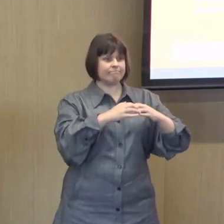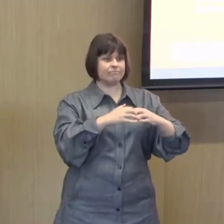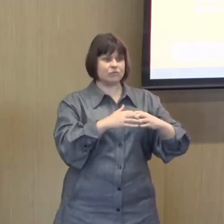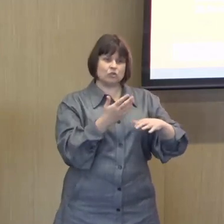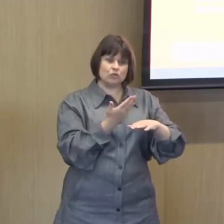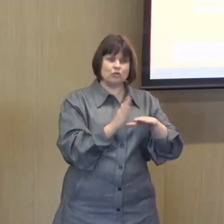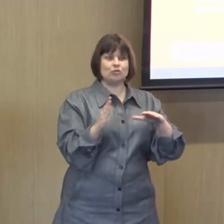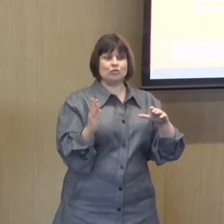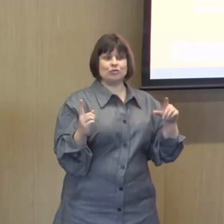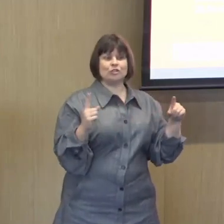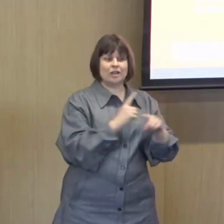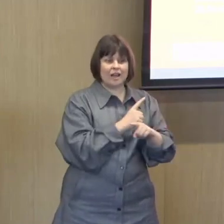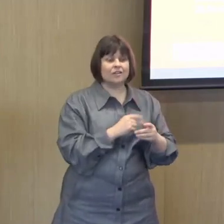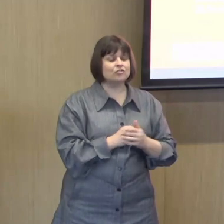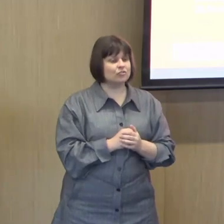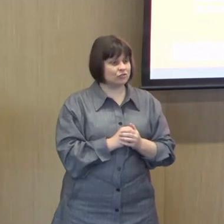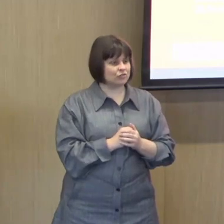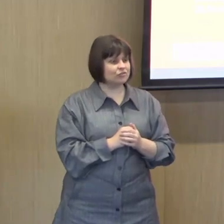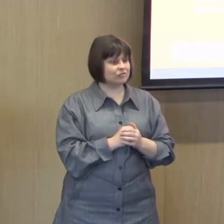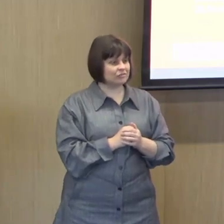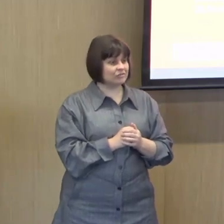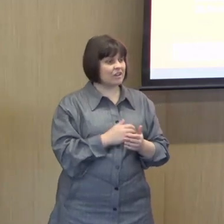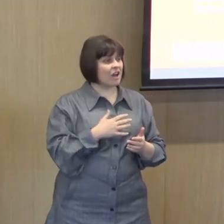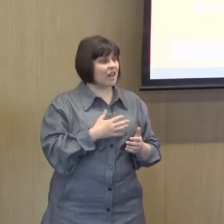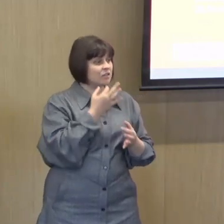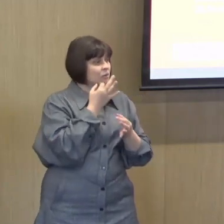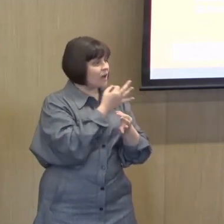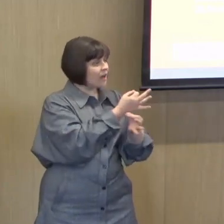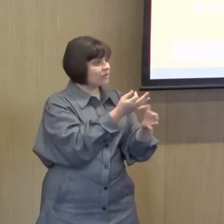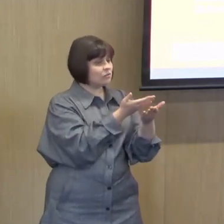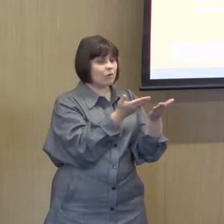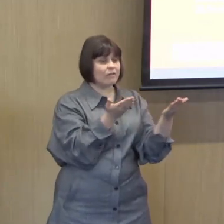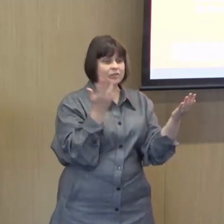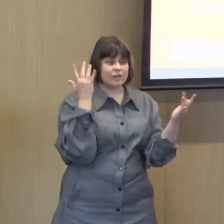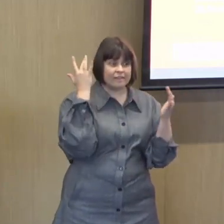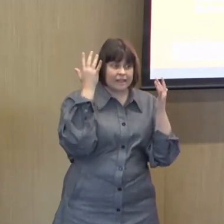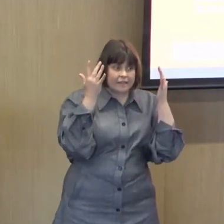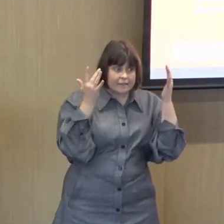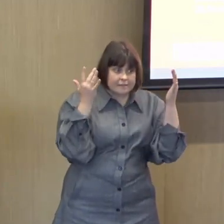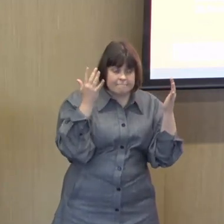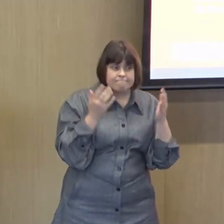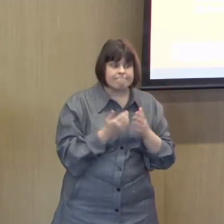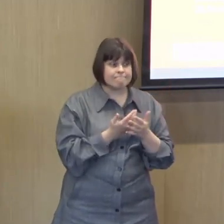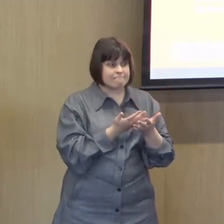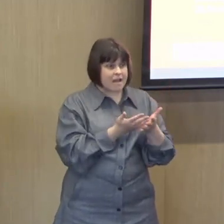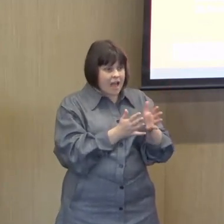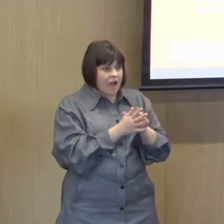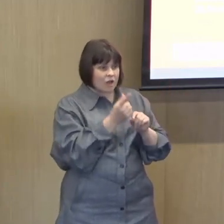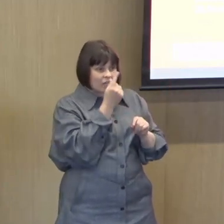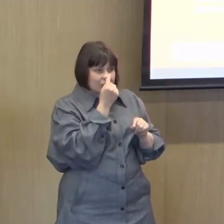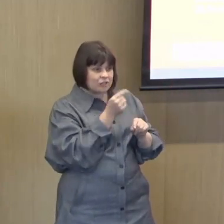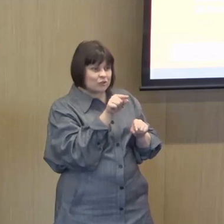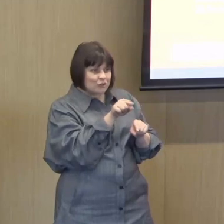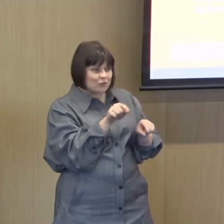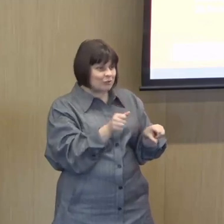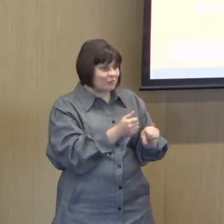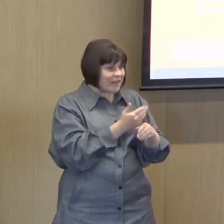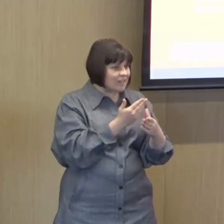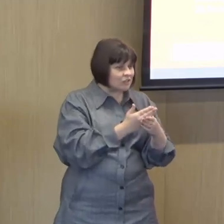To end, I'd like to ask you all to think about how you two can make the learning that you get today, the learning